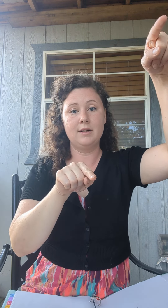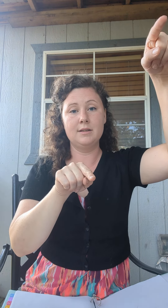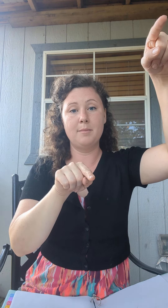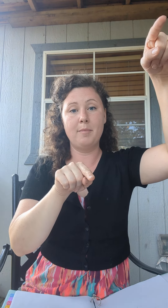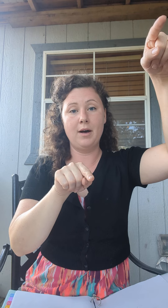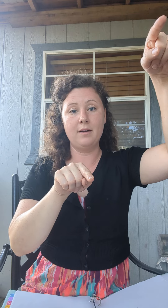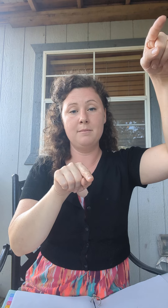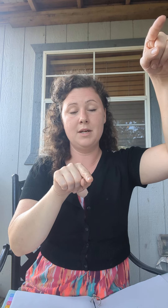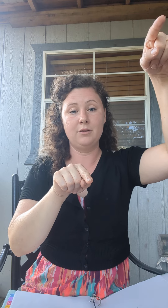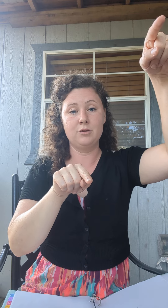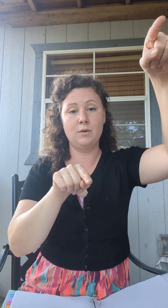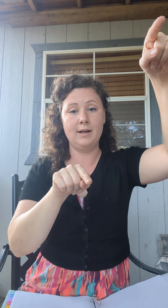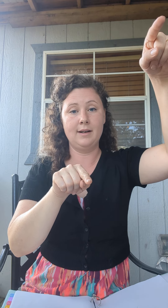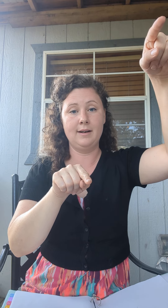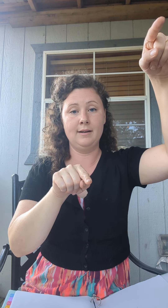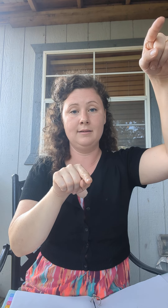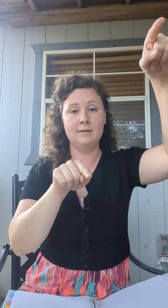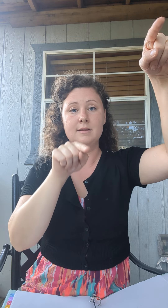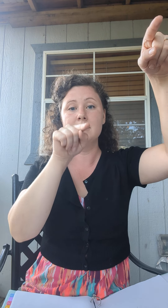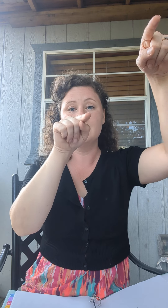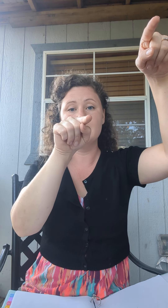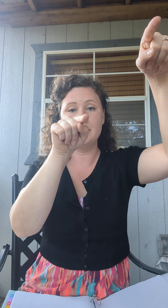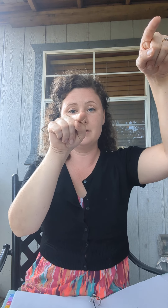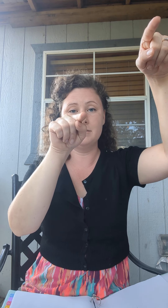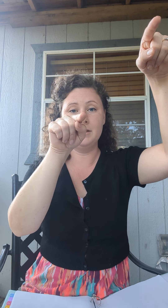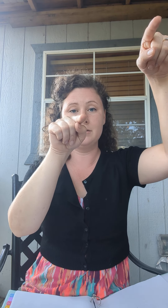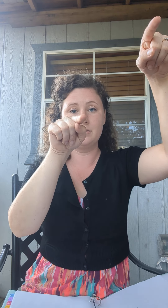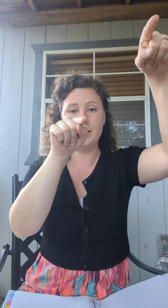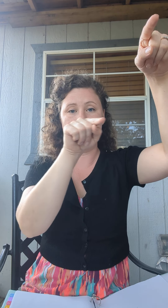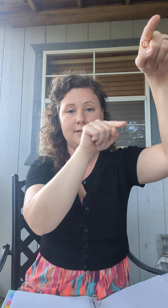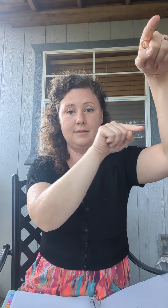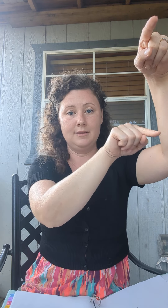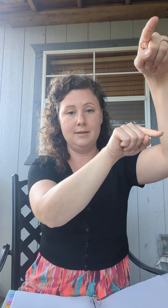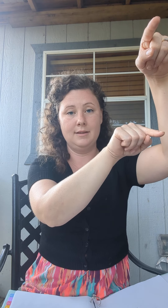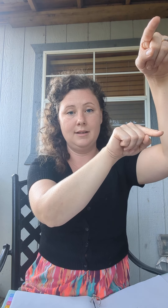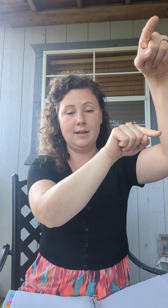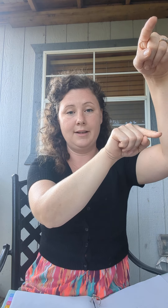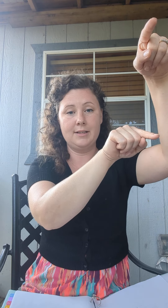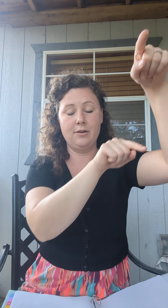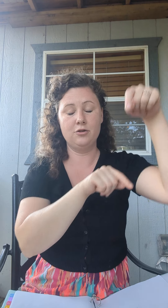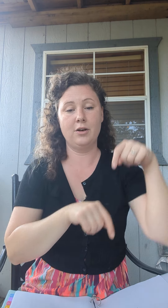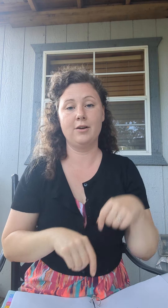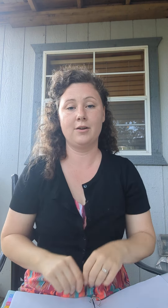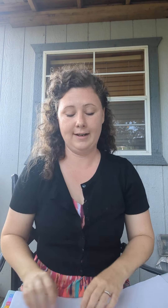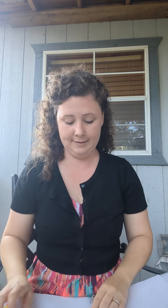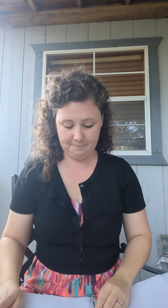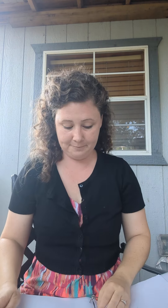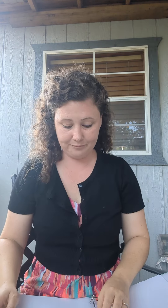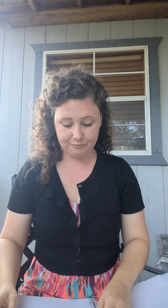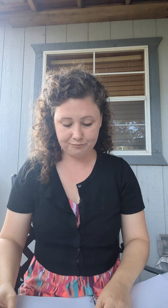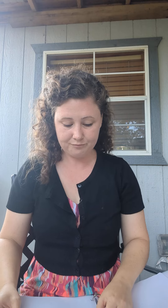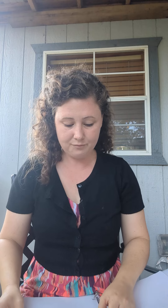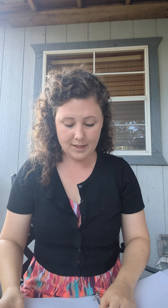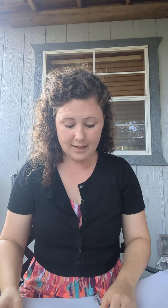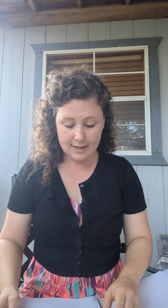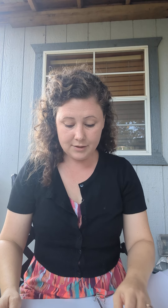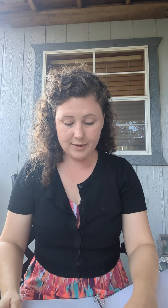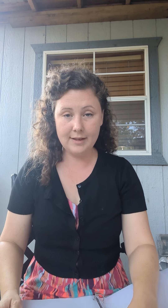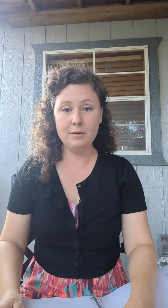here's the bottom middle square here. Here's the middle square. And that's how you draw your grid. So then